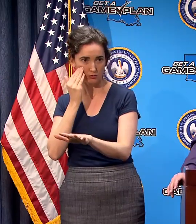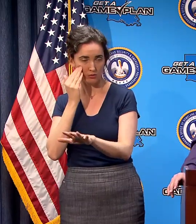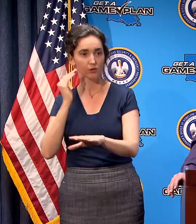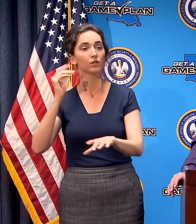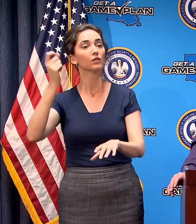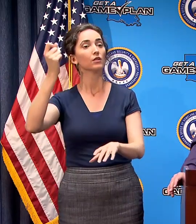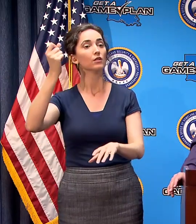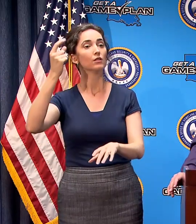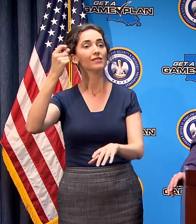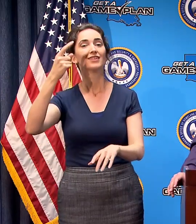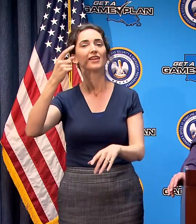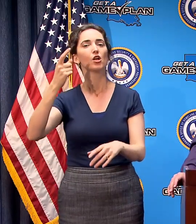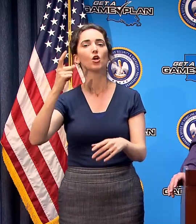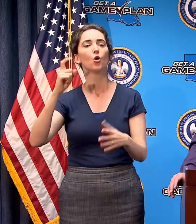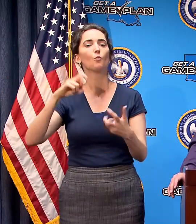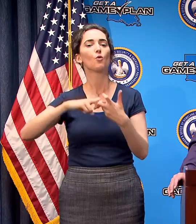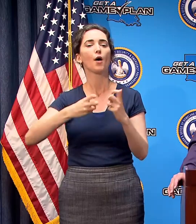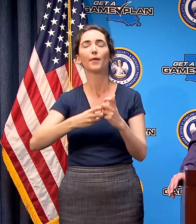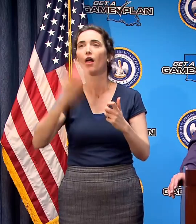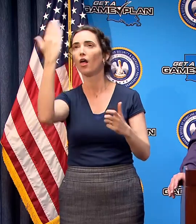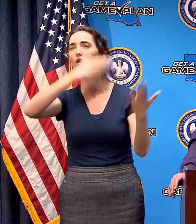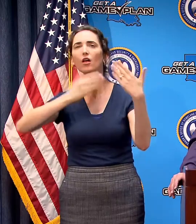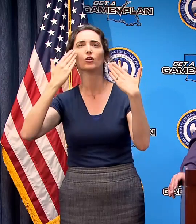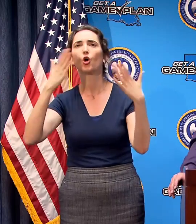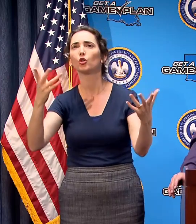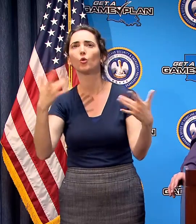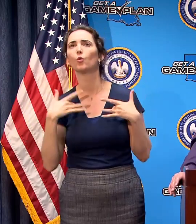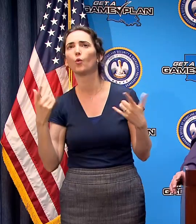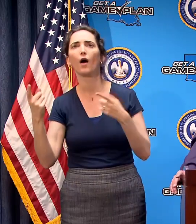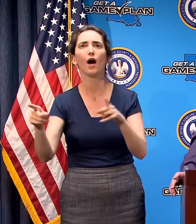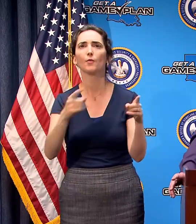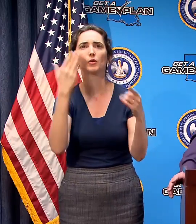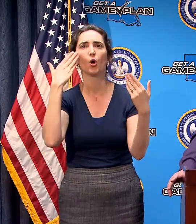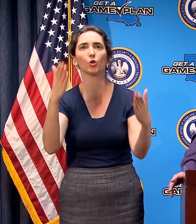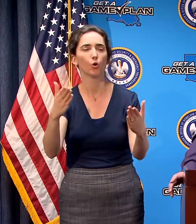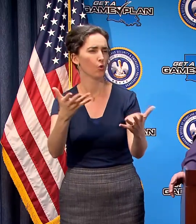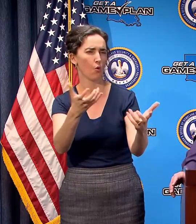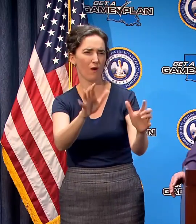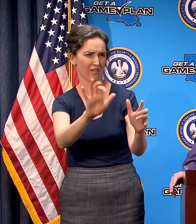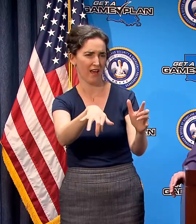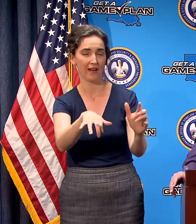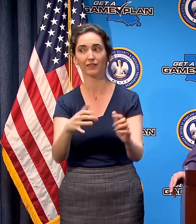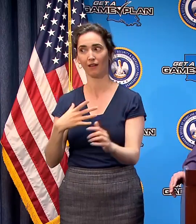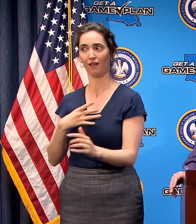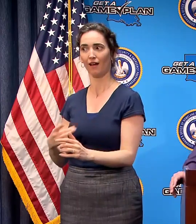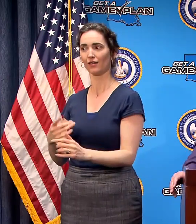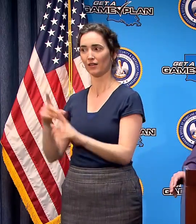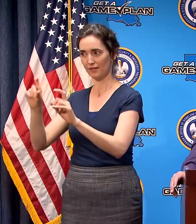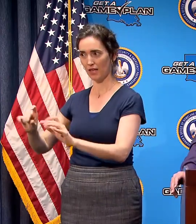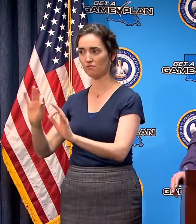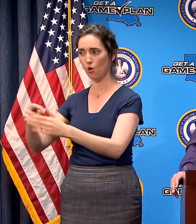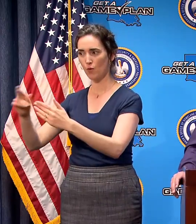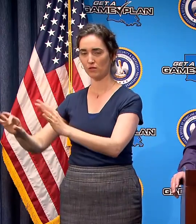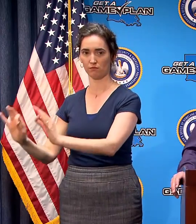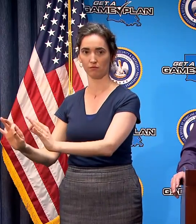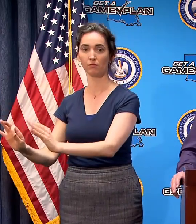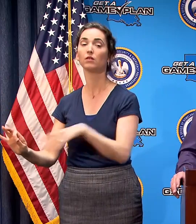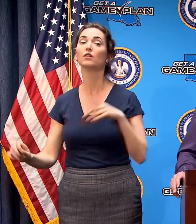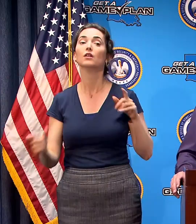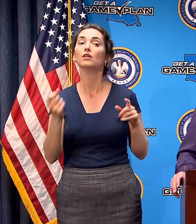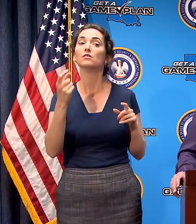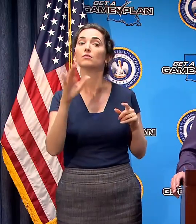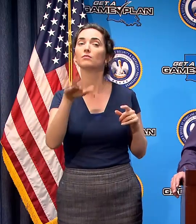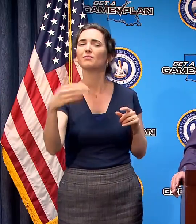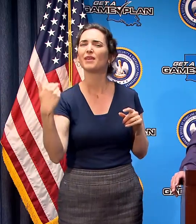be in the dark as to what's going on out there but just as point of reference because I was talking about South Korea earlier